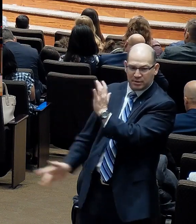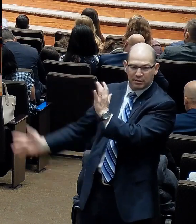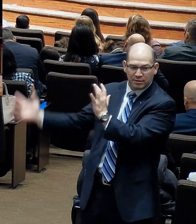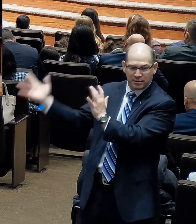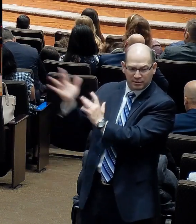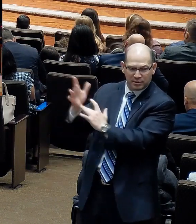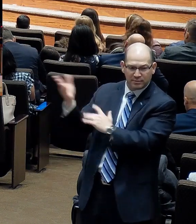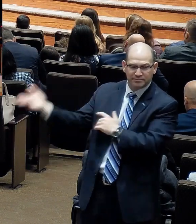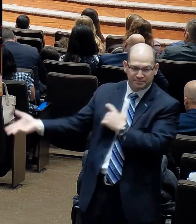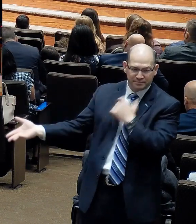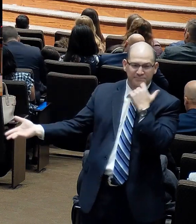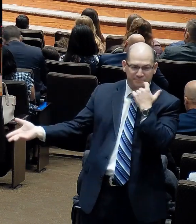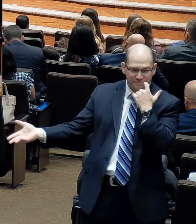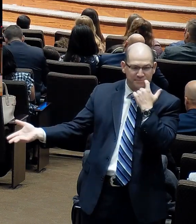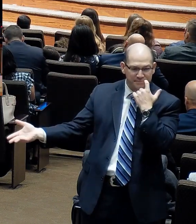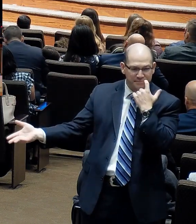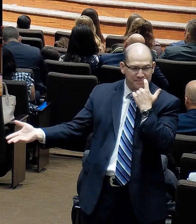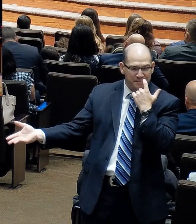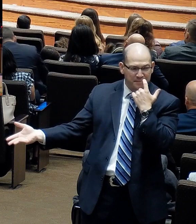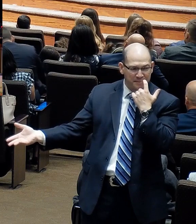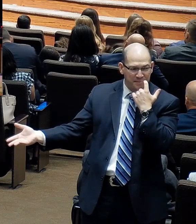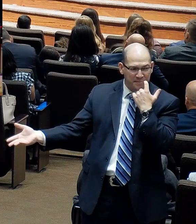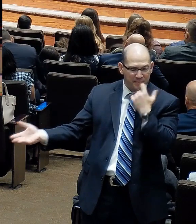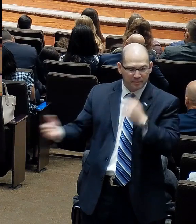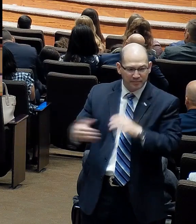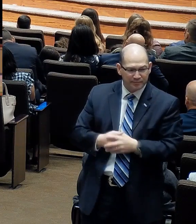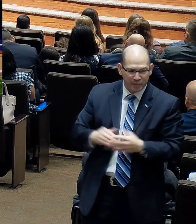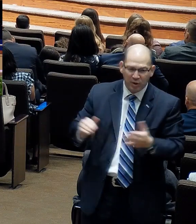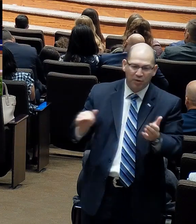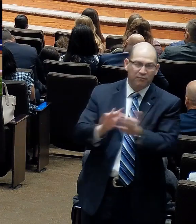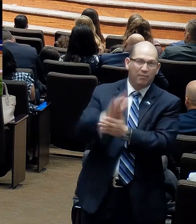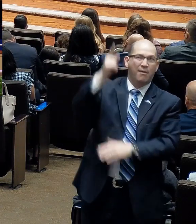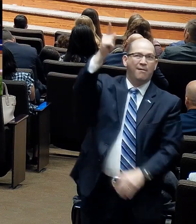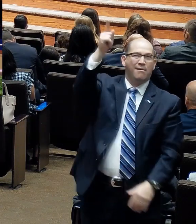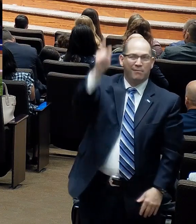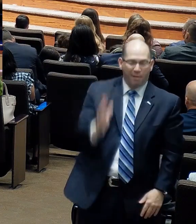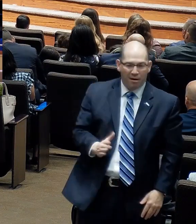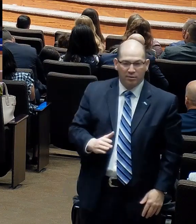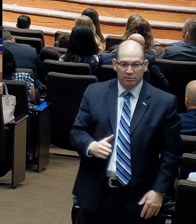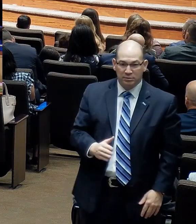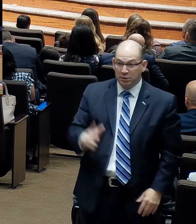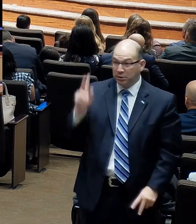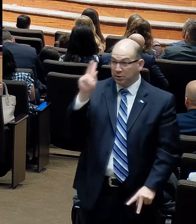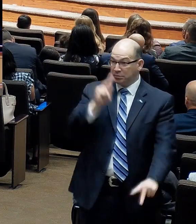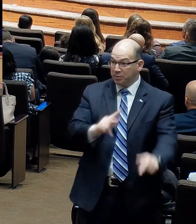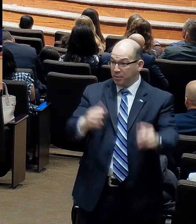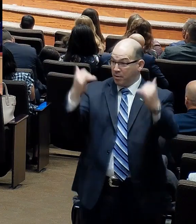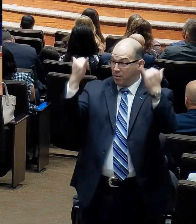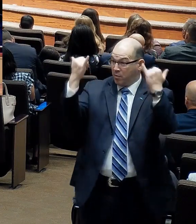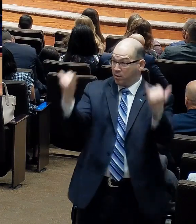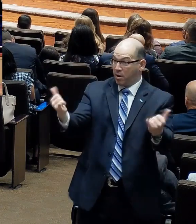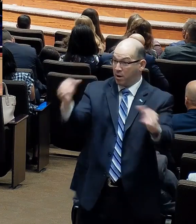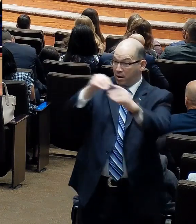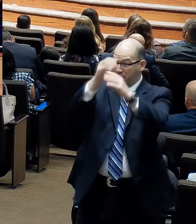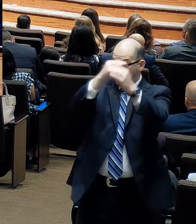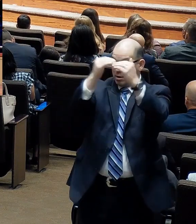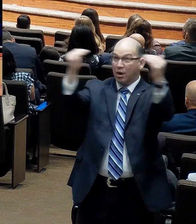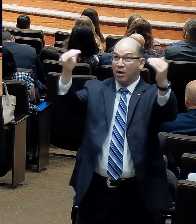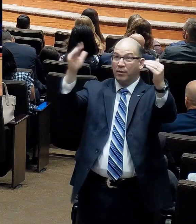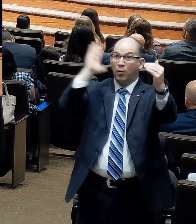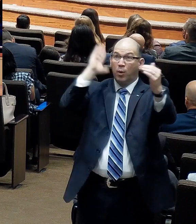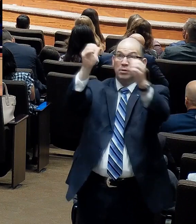many believed on him. It glorified God. There are people in heaven right now that we'll spend eternity with that